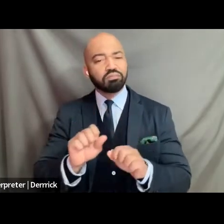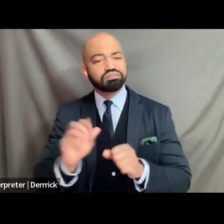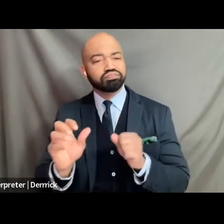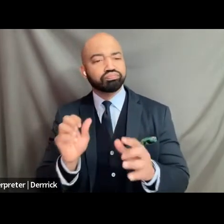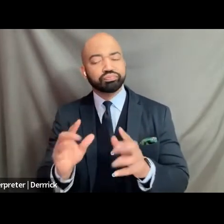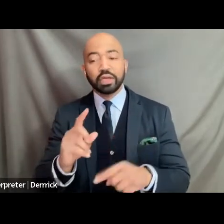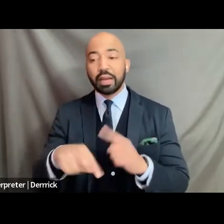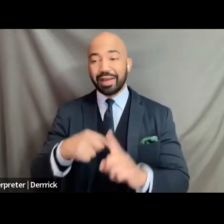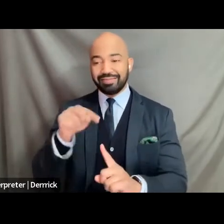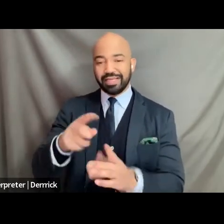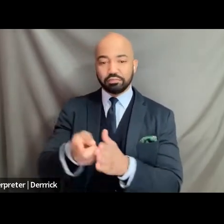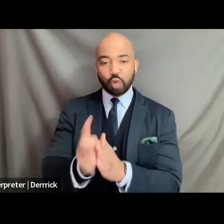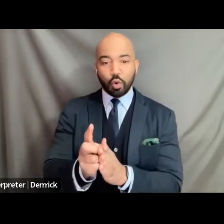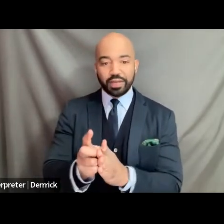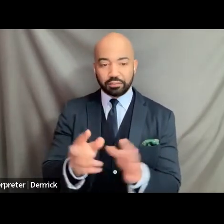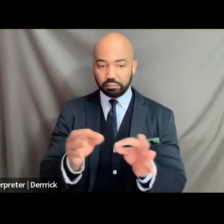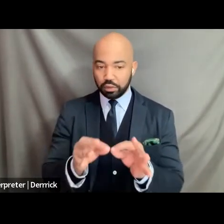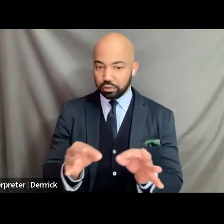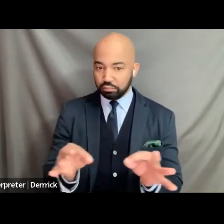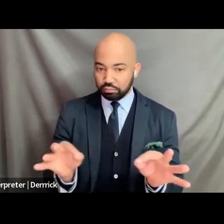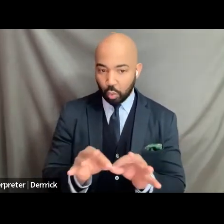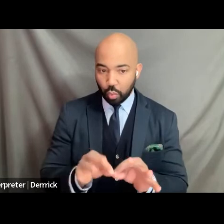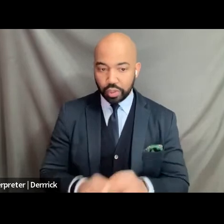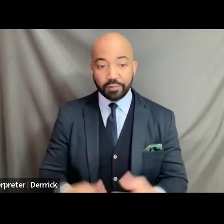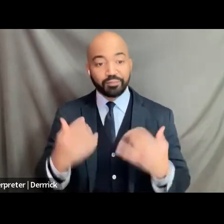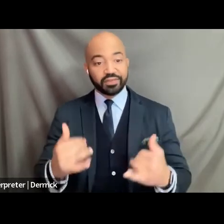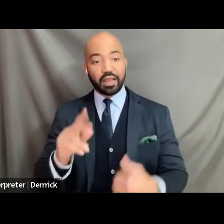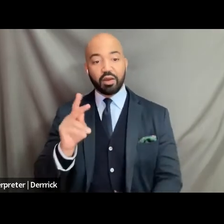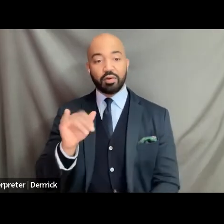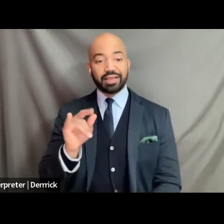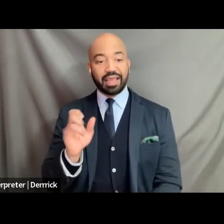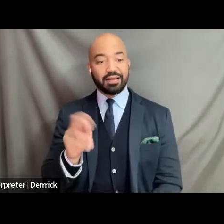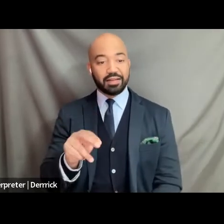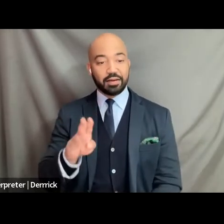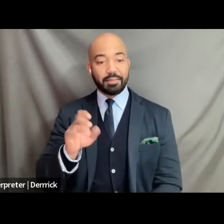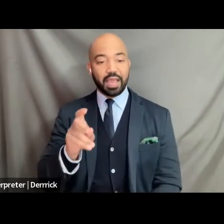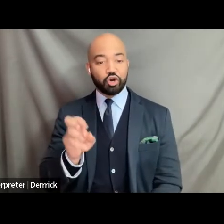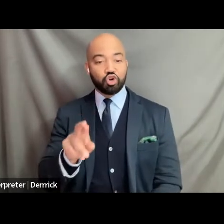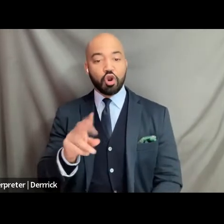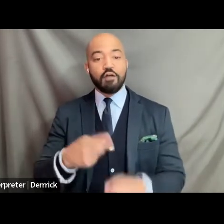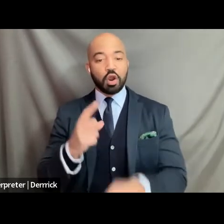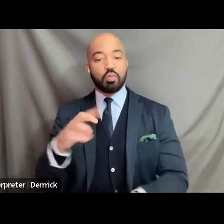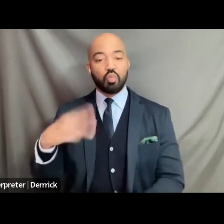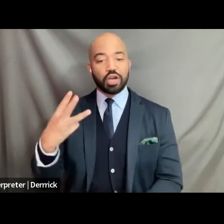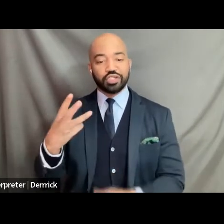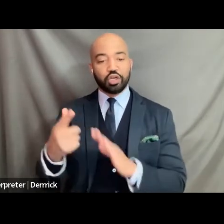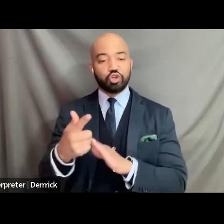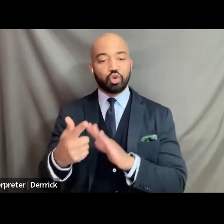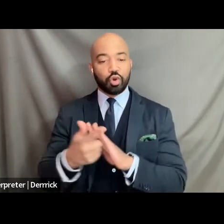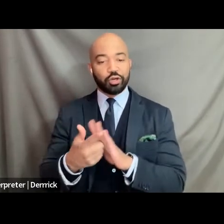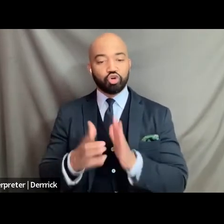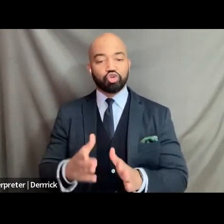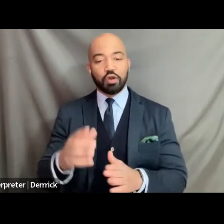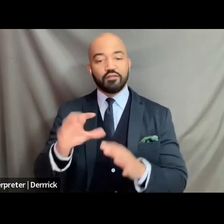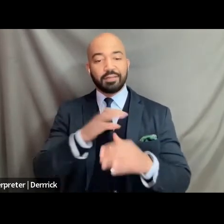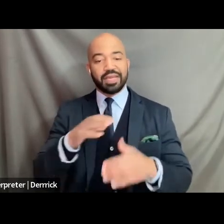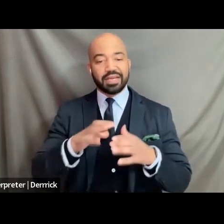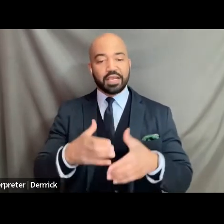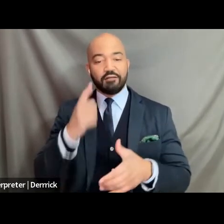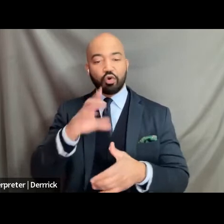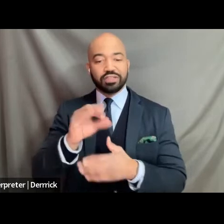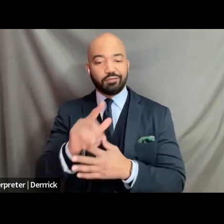next up i wanted to bring up caitlin banner from the washington lawyers committee for civil rights and urban affairs